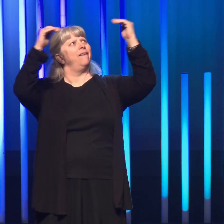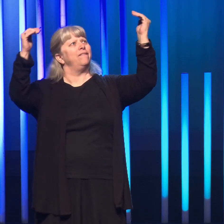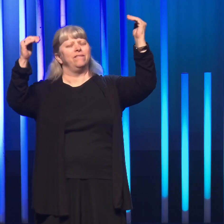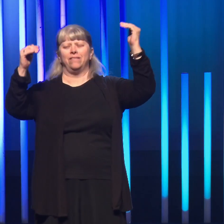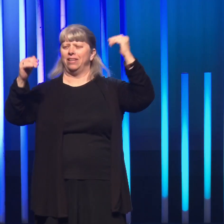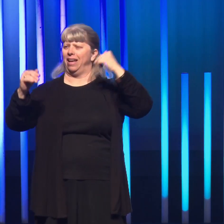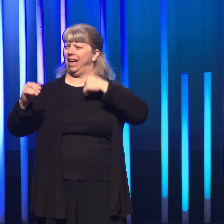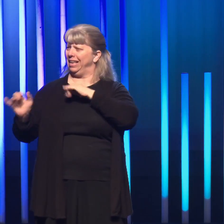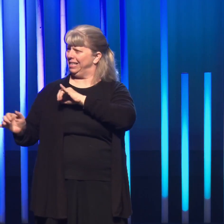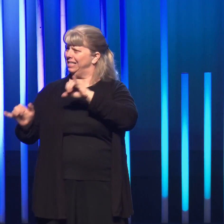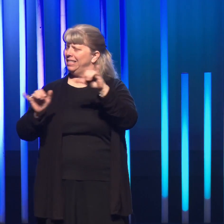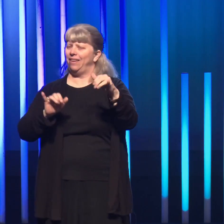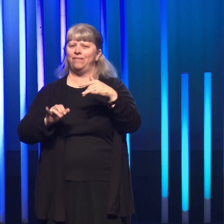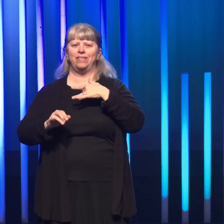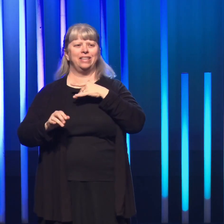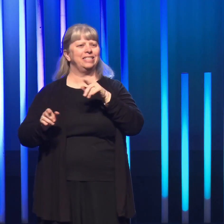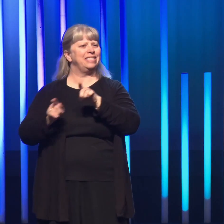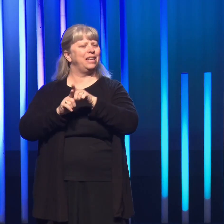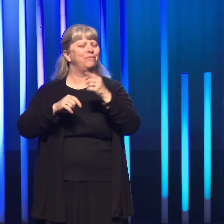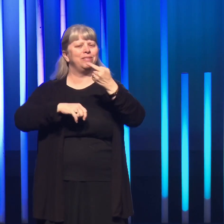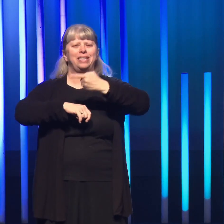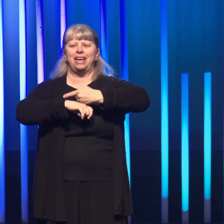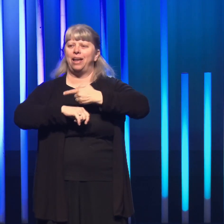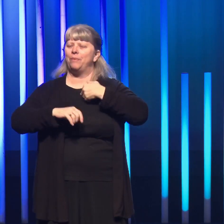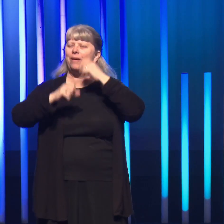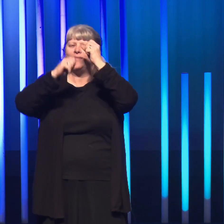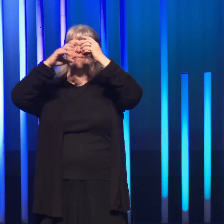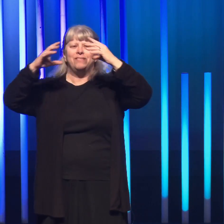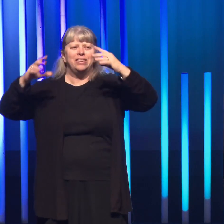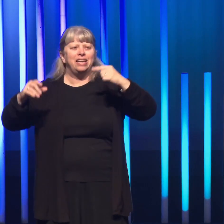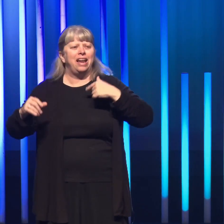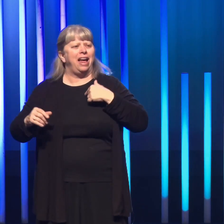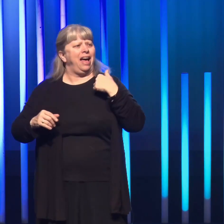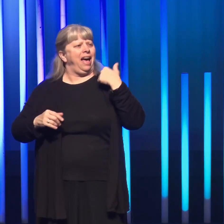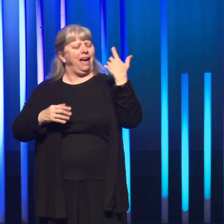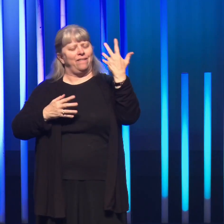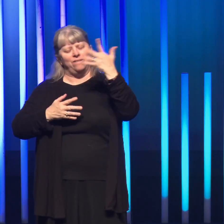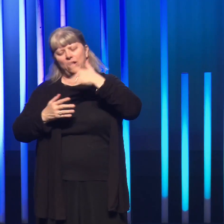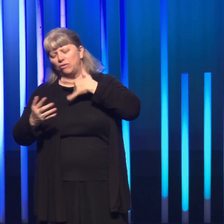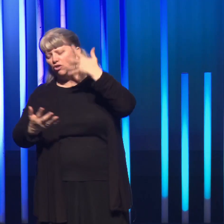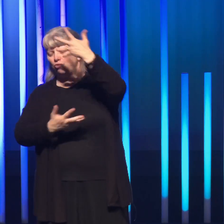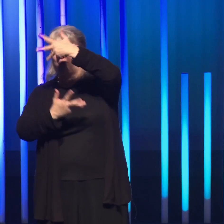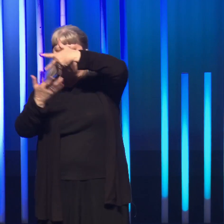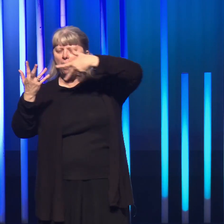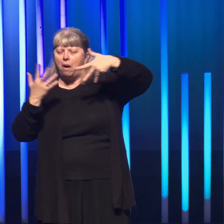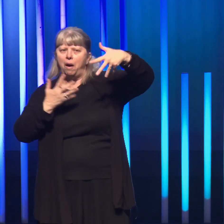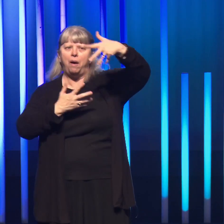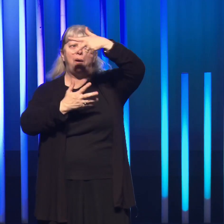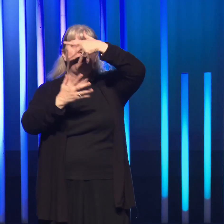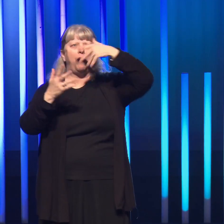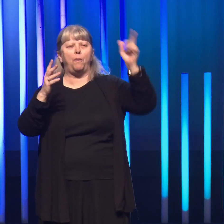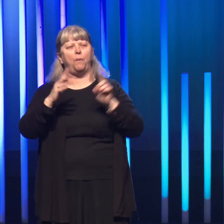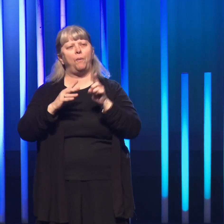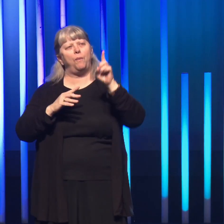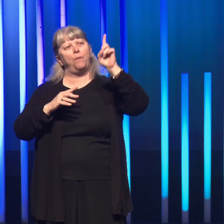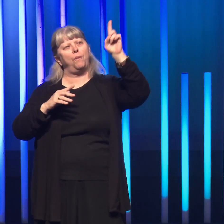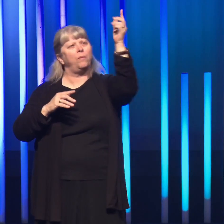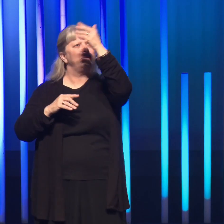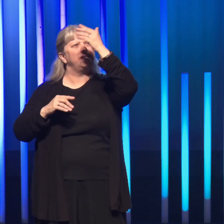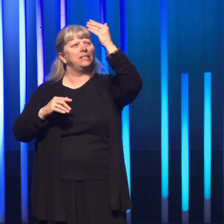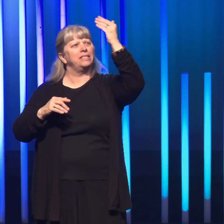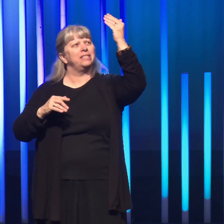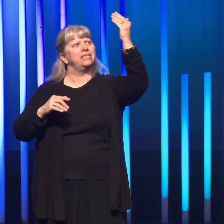I had a similar feeling that day with my vision. I had a spiral sensation of being shot up into the sky,